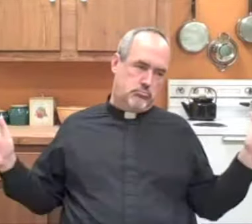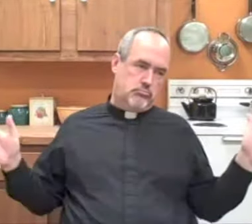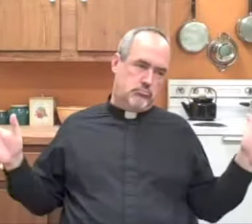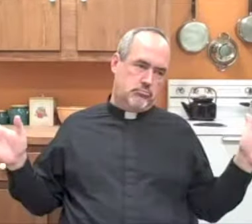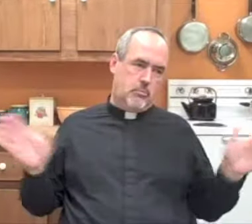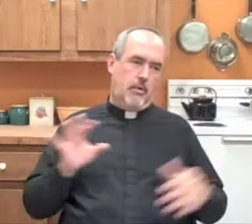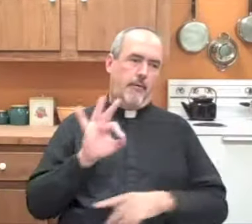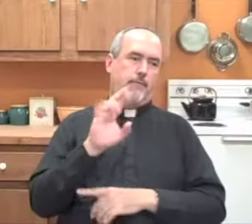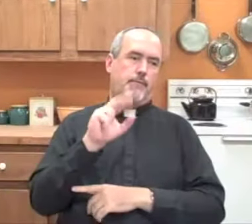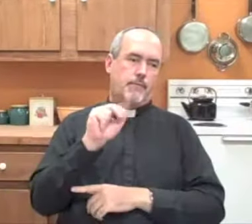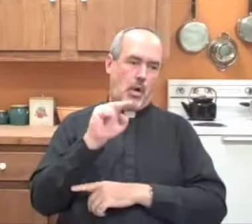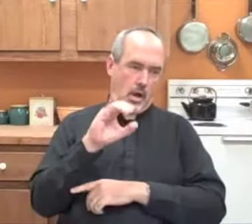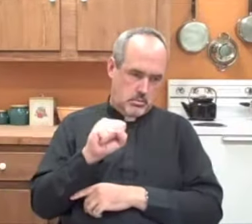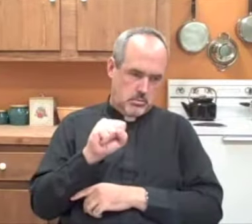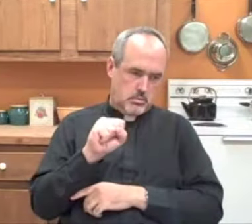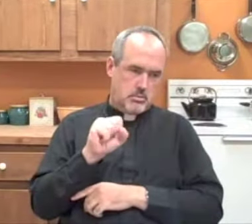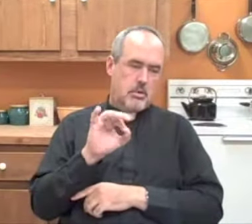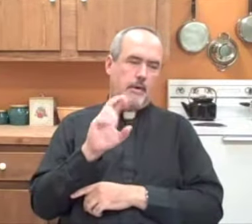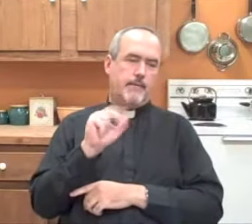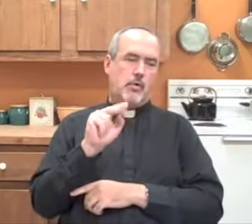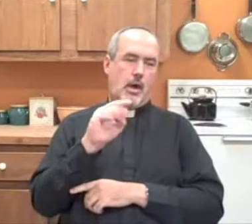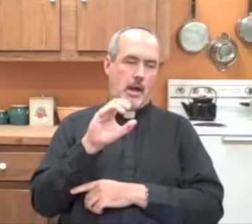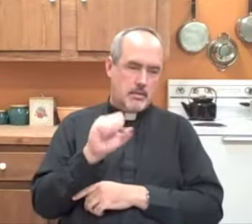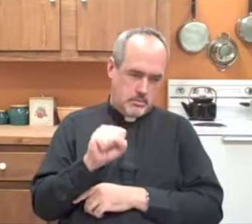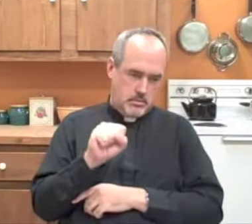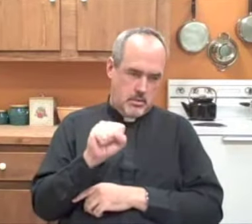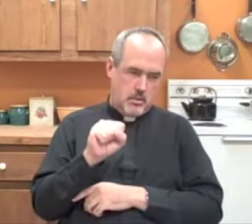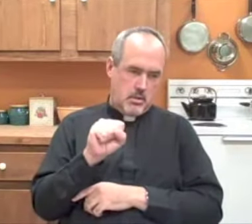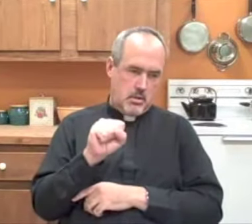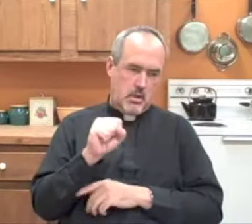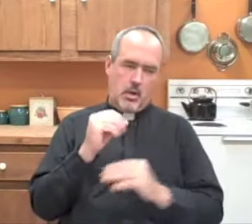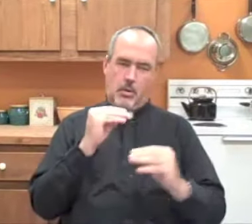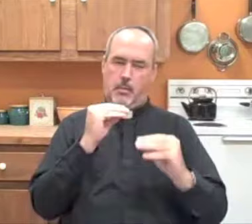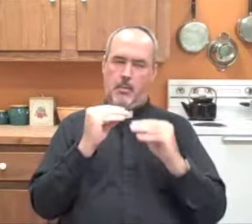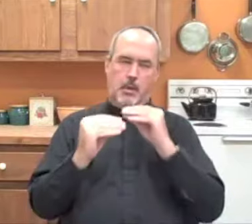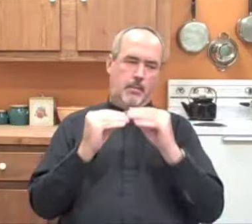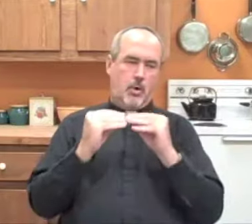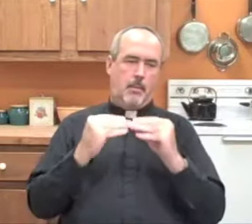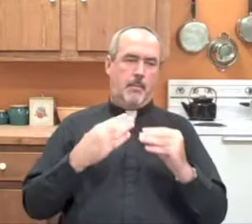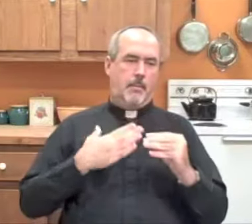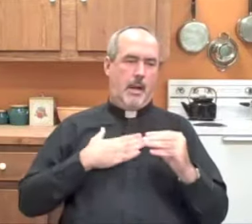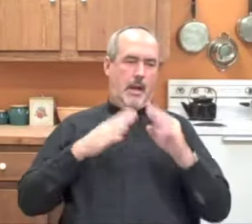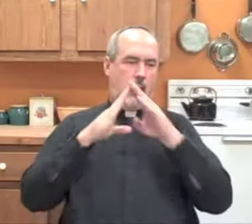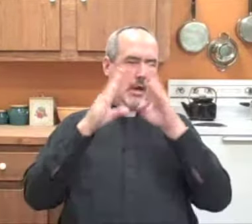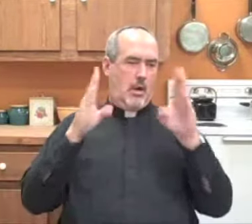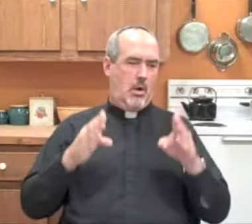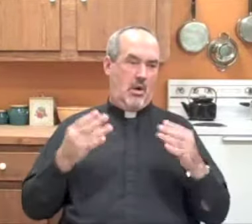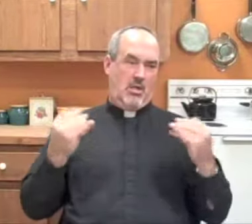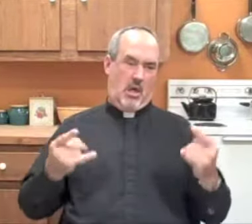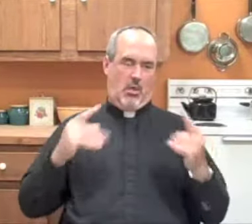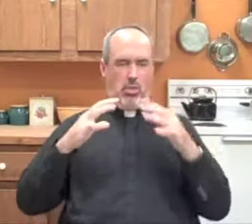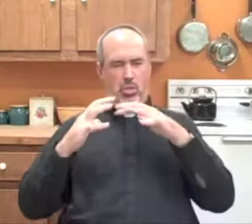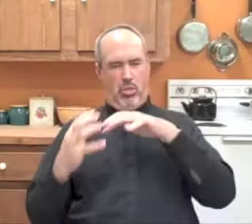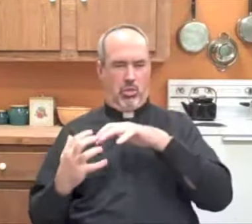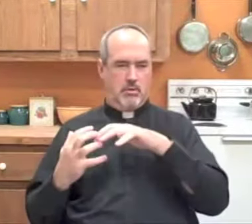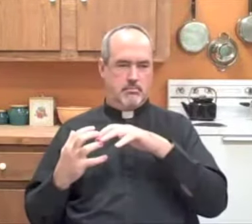Jesus looked at him and he said, Francis, Francis, Francis, repair my